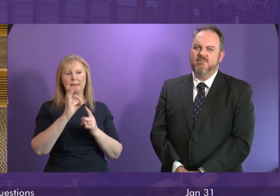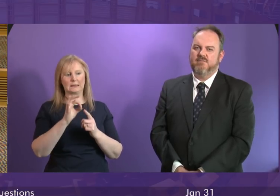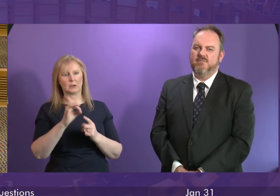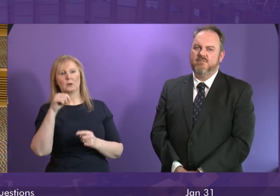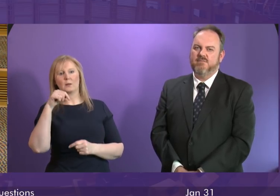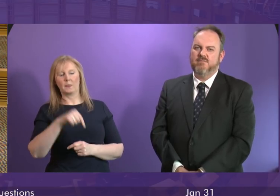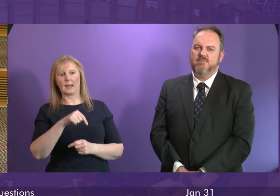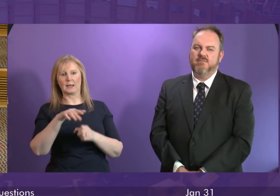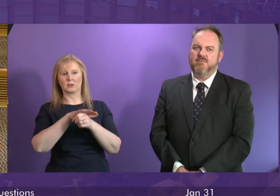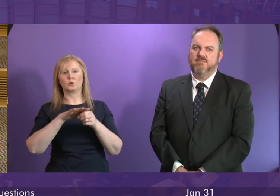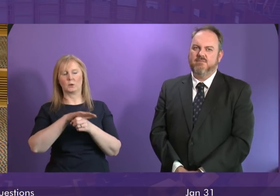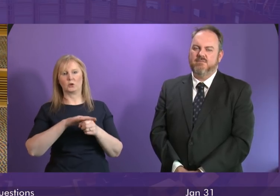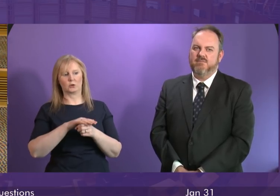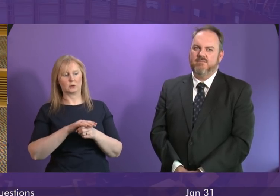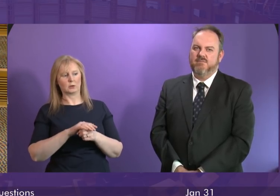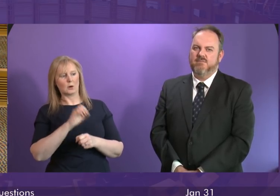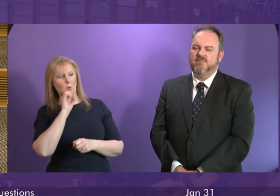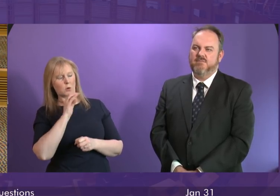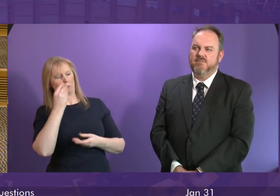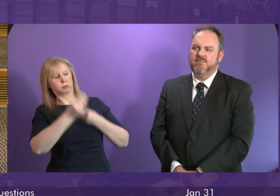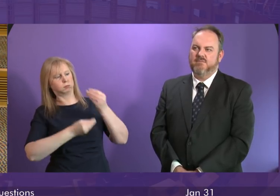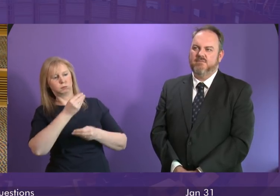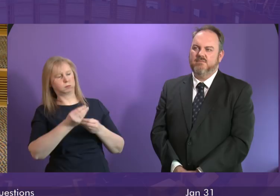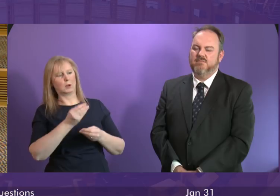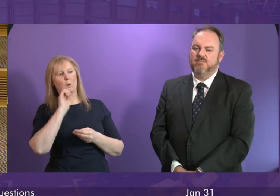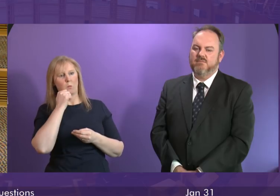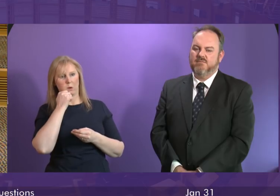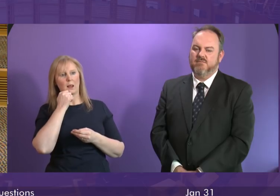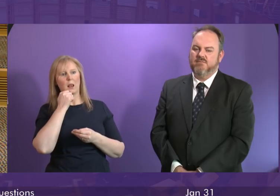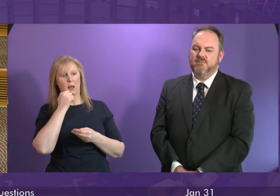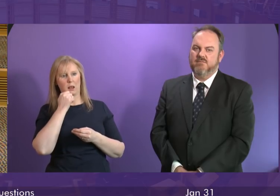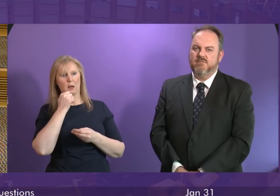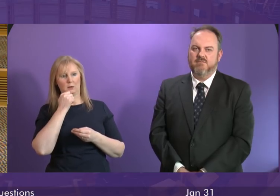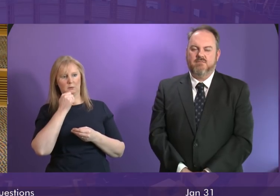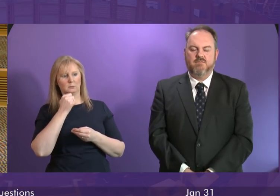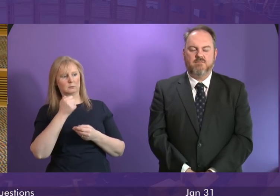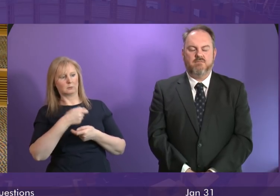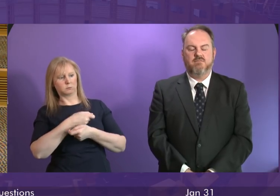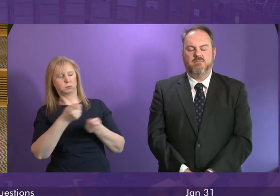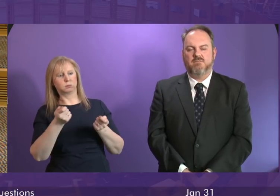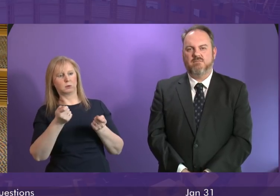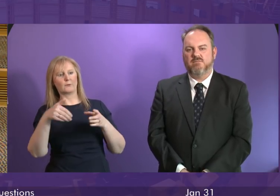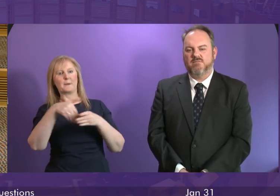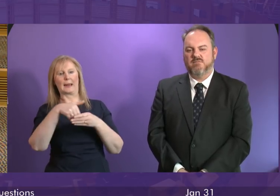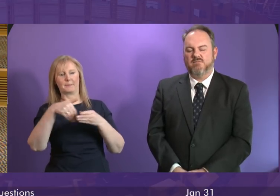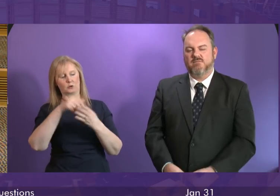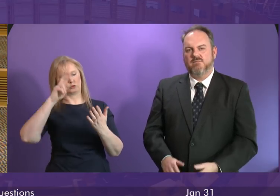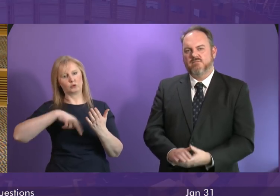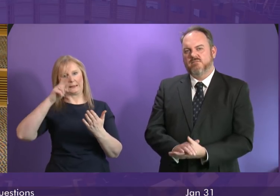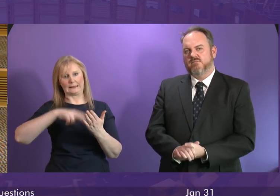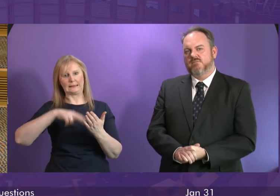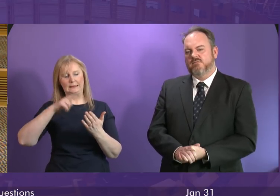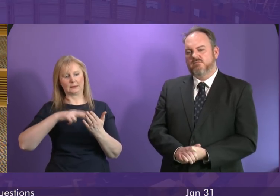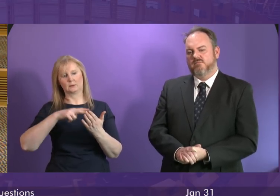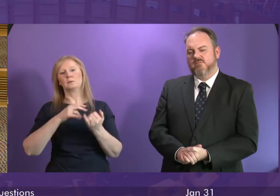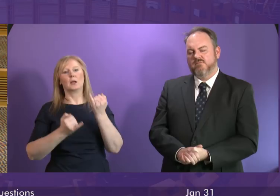this particular case I won't go into the detail of that it will be available for members to read but it does in the closing